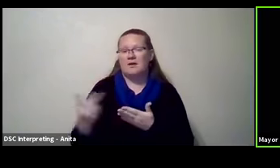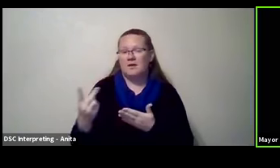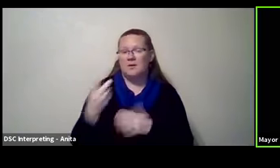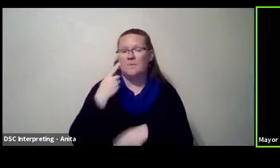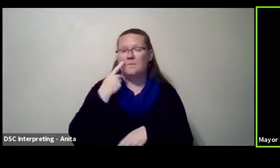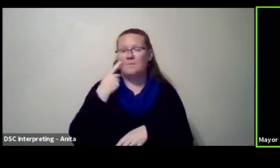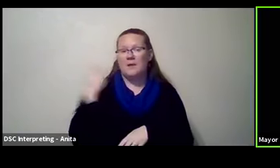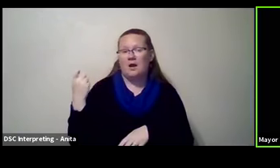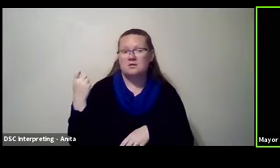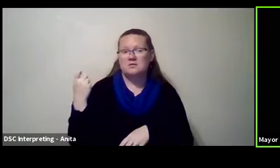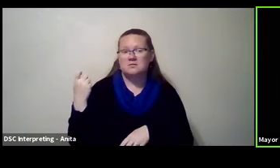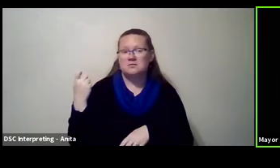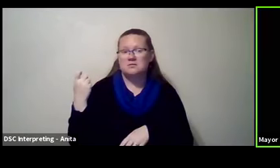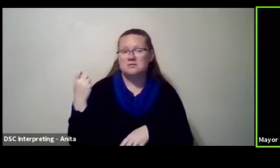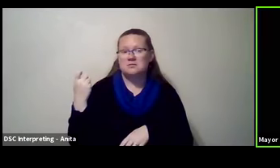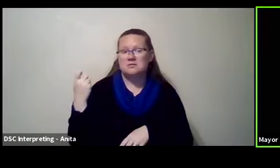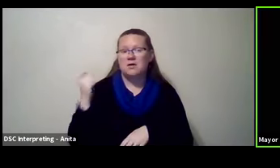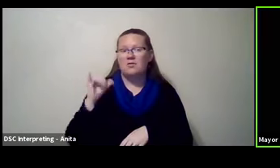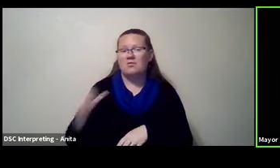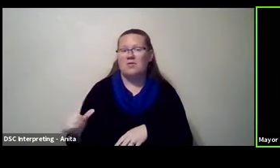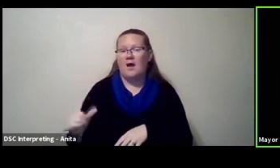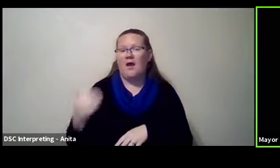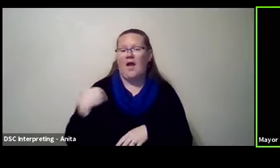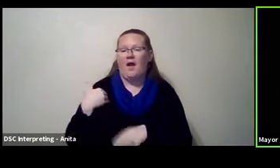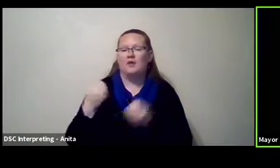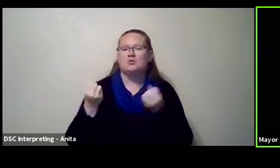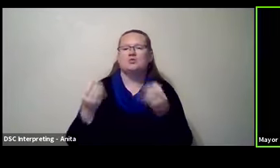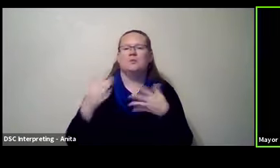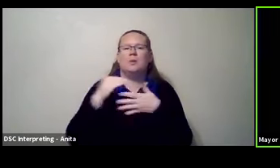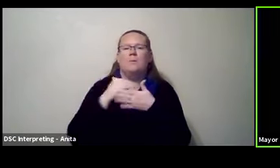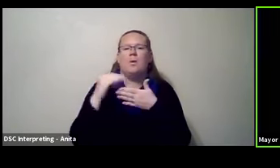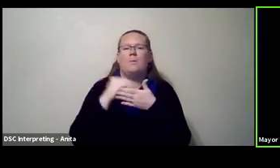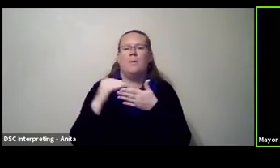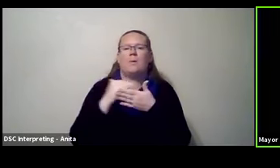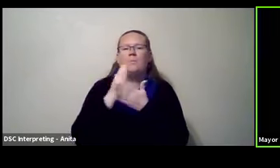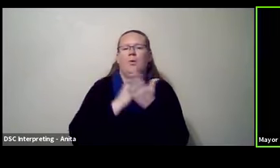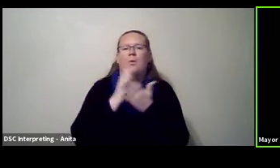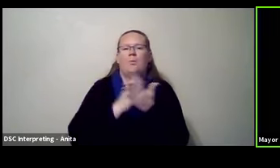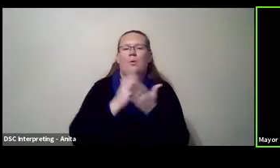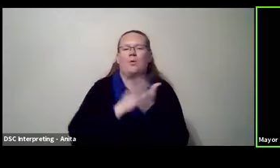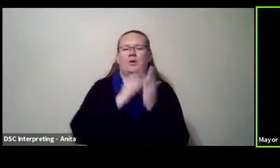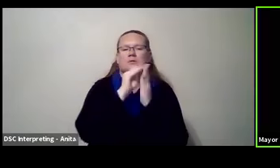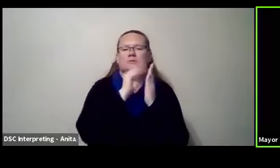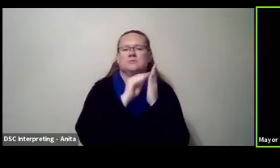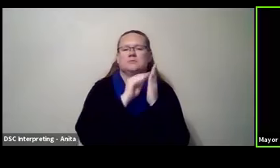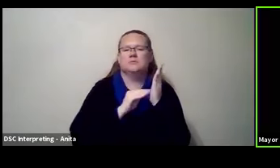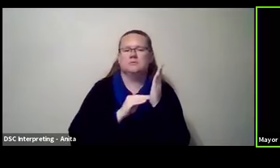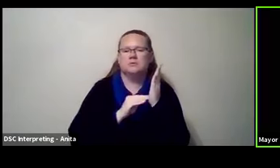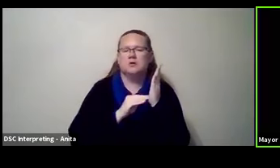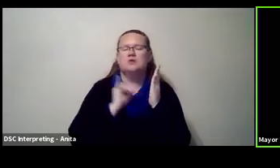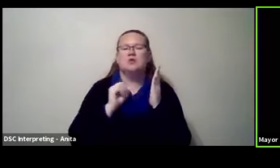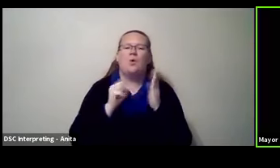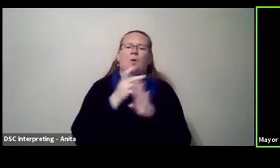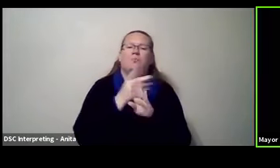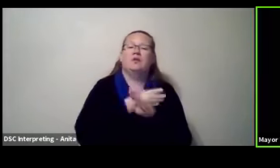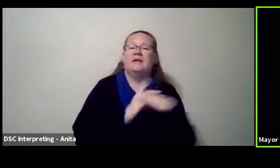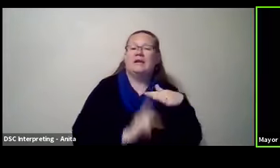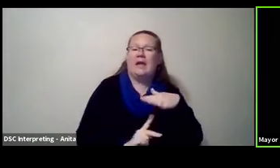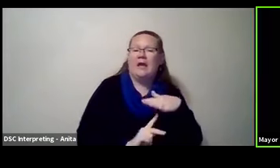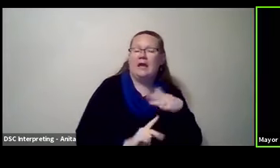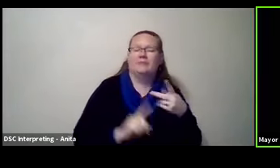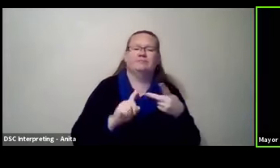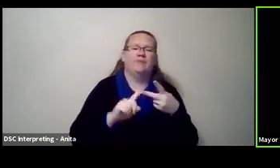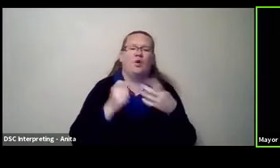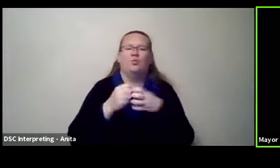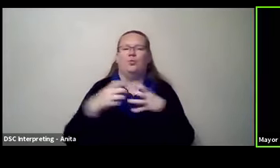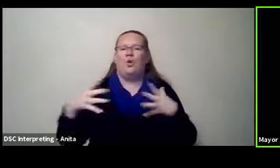it failed because of the part for pre-K or it failed, you know, there were some people, the passage of issue one was also going to grow our police department. We're going to